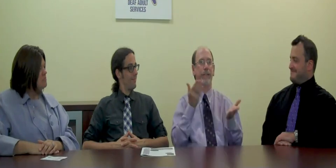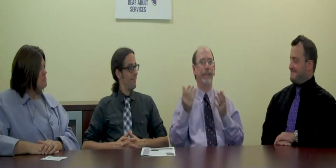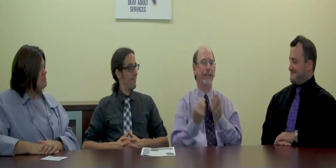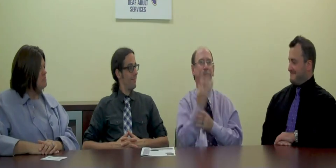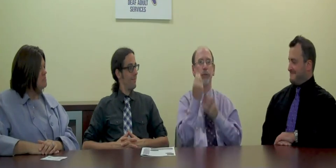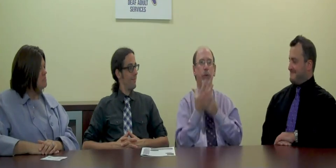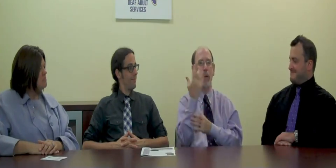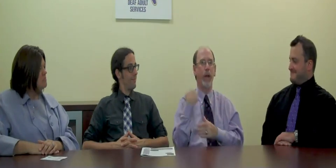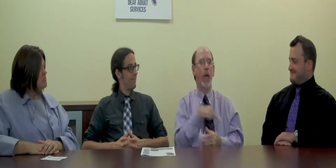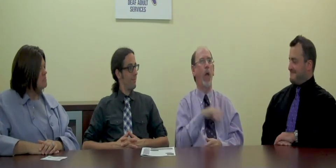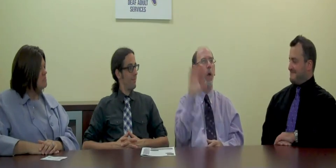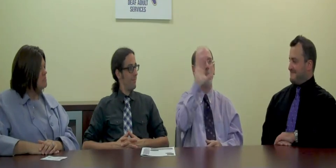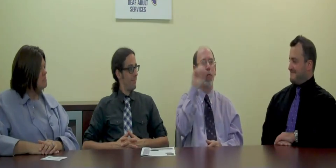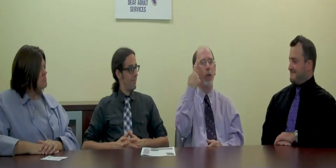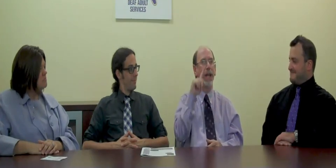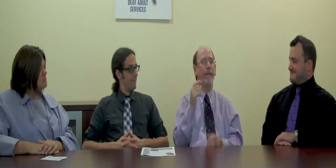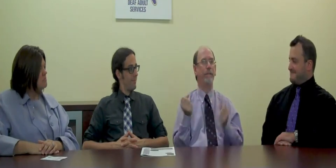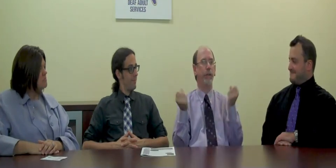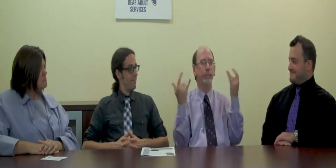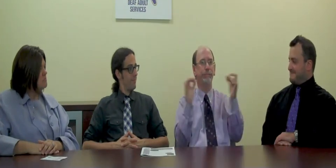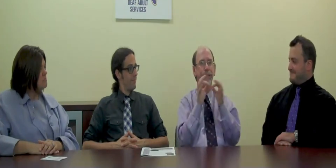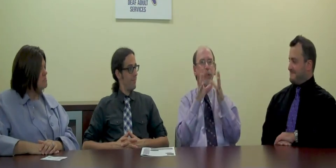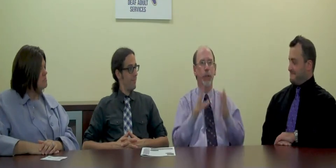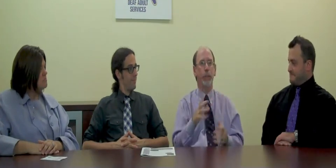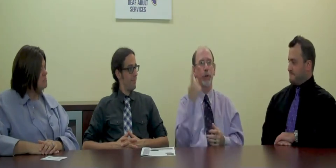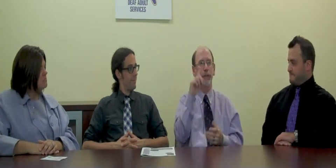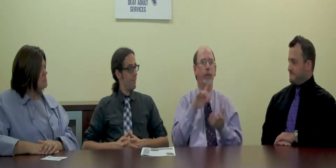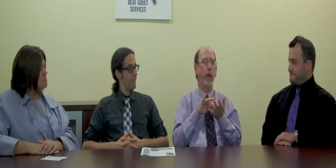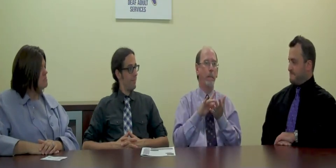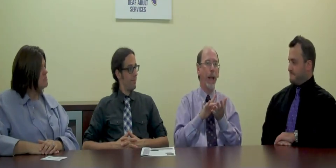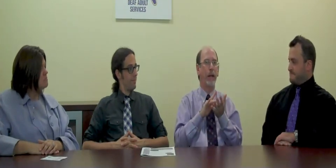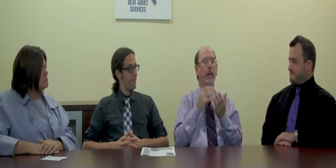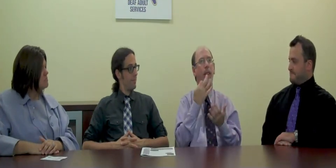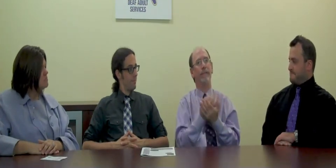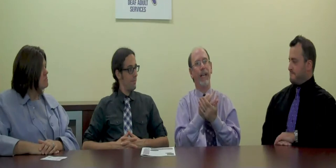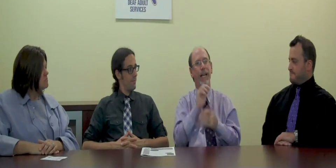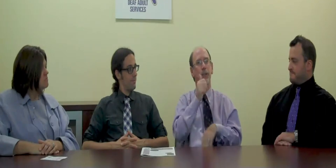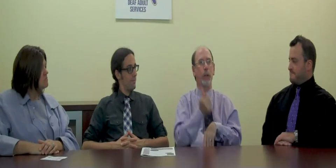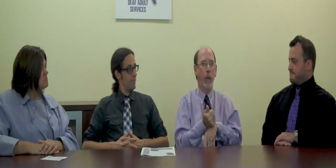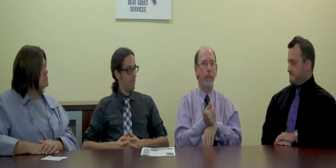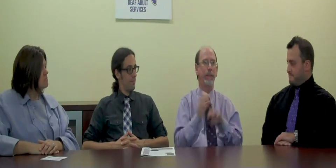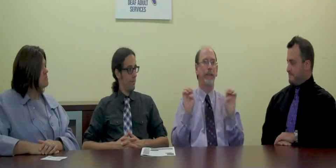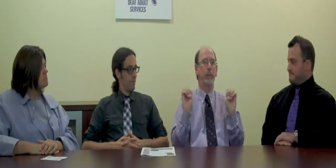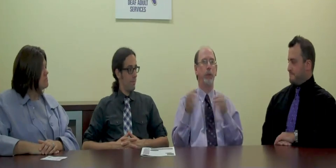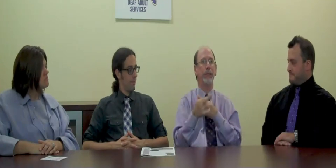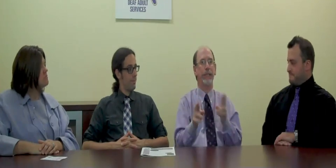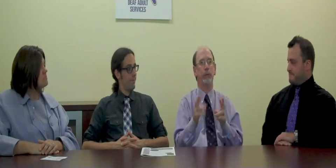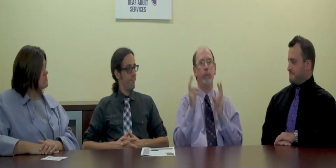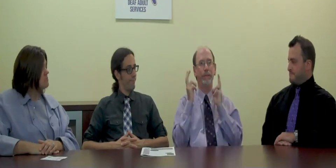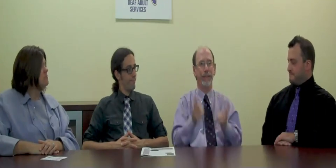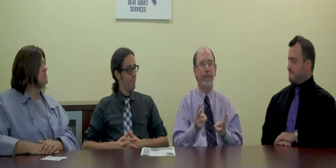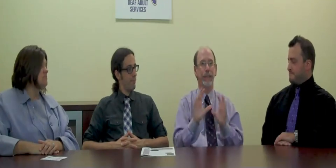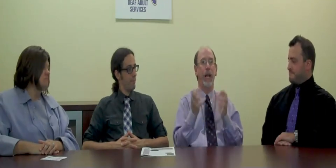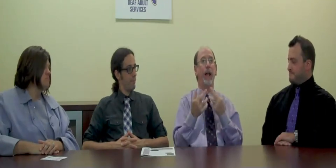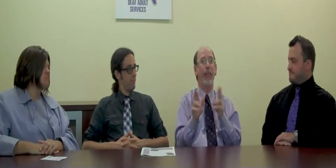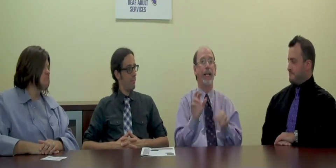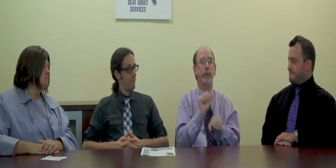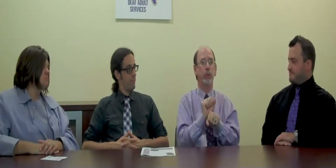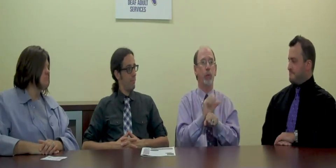Deaf Adult Services is growing. We are looking for American Sign Language interpreters to interpret medical and financial appointments,